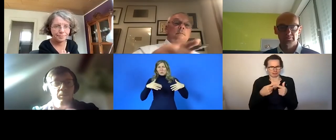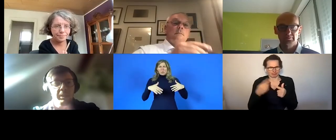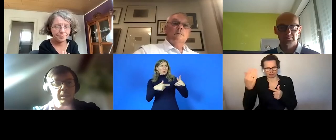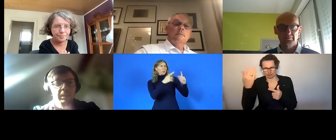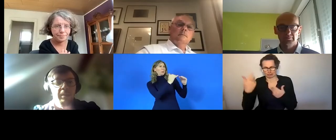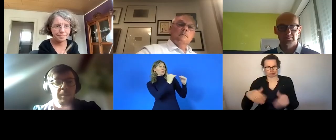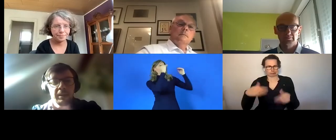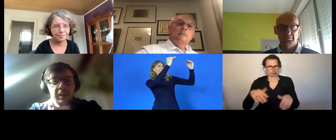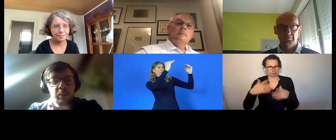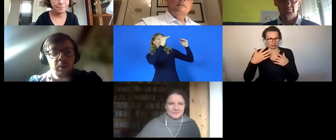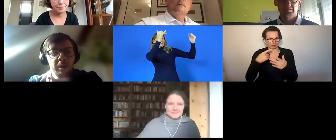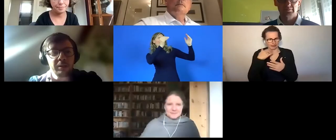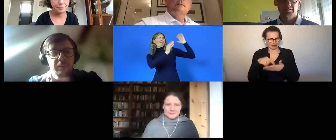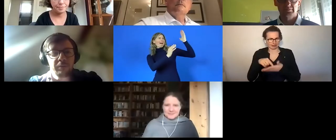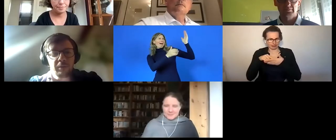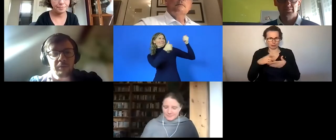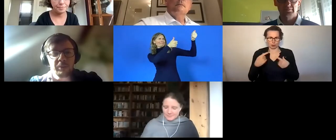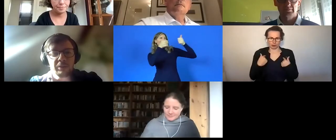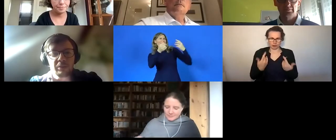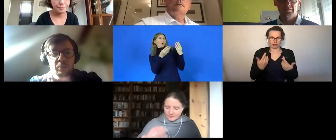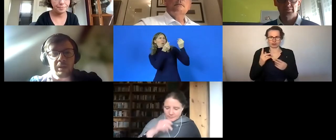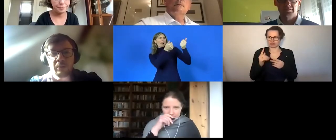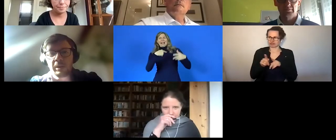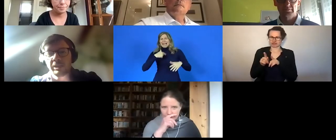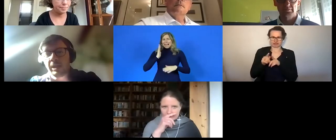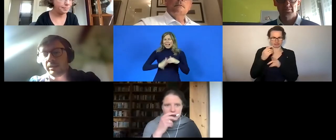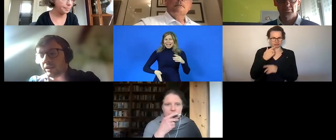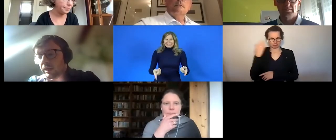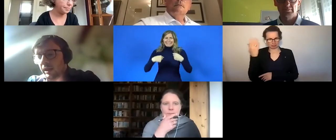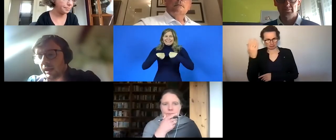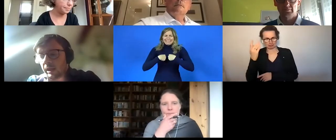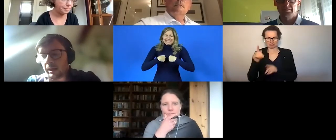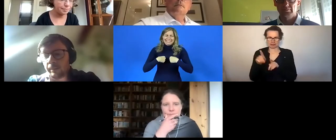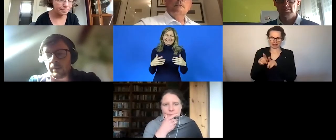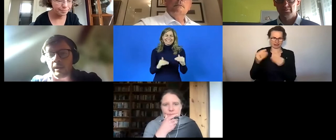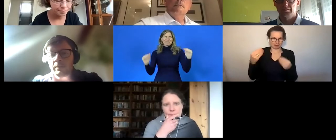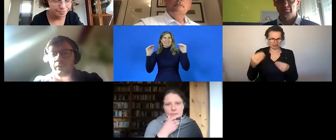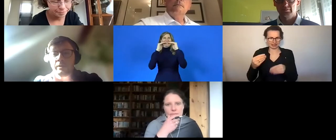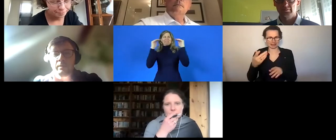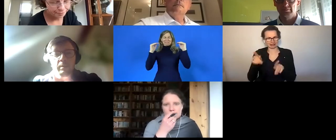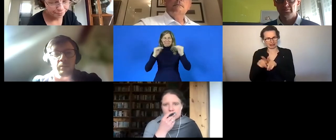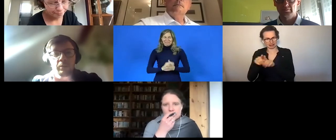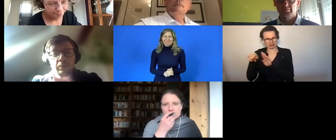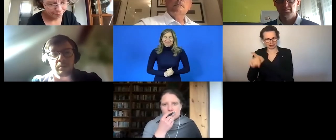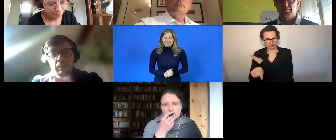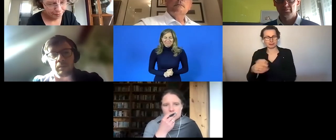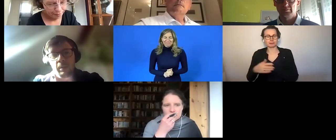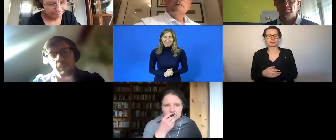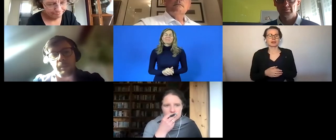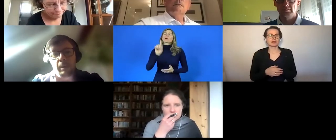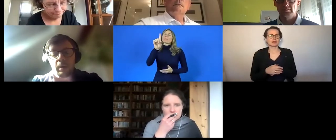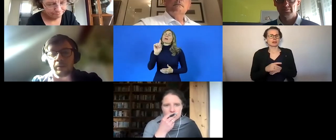that you need to really maintain the quality of of the speeches is quite quite a challenge um let us first introduce